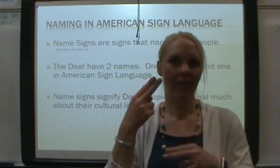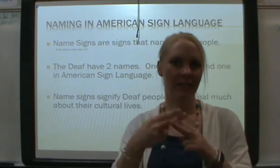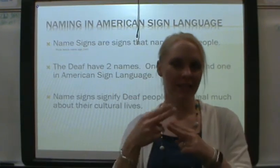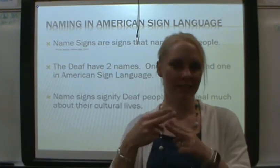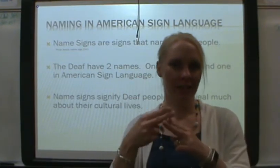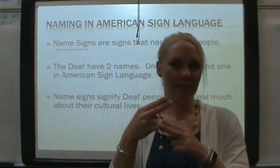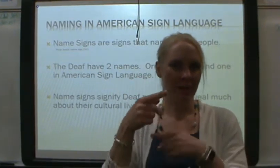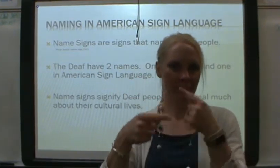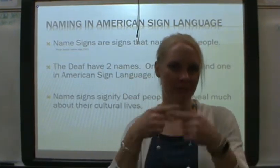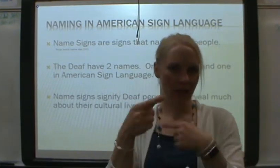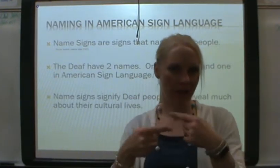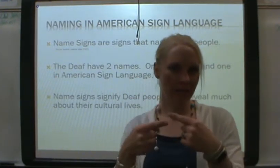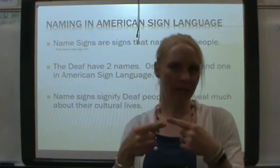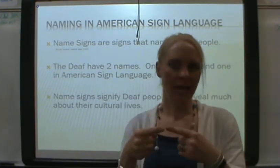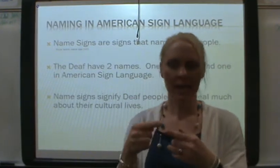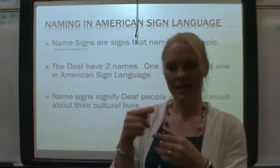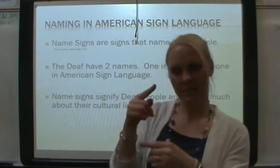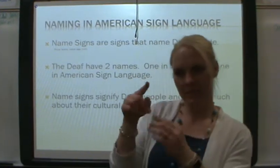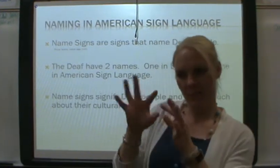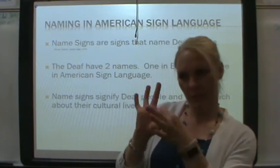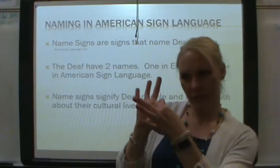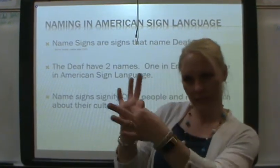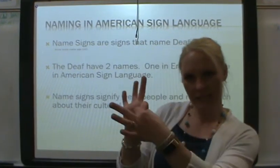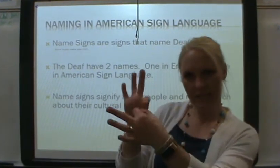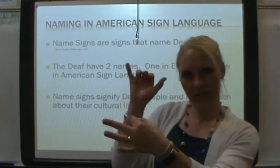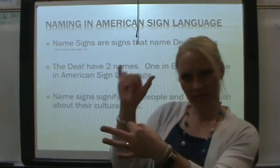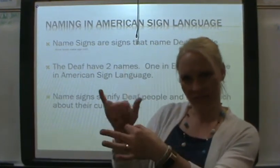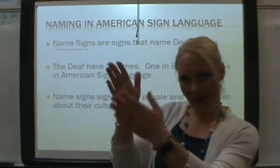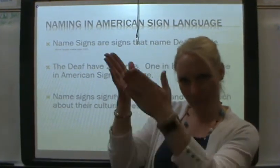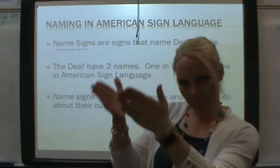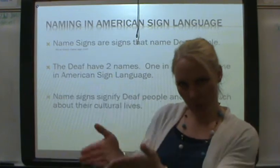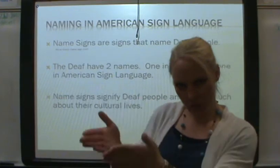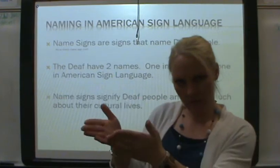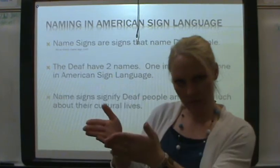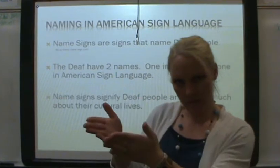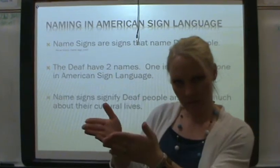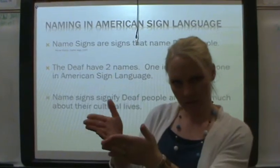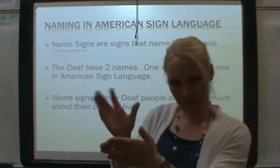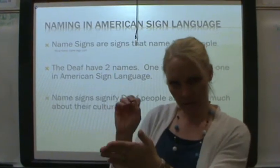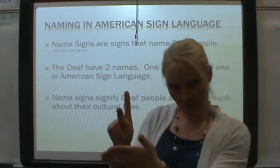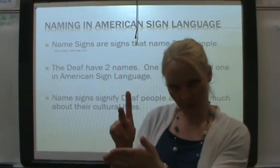the same name sign. It's related to that person. Okay,